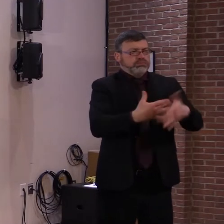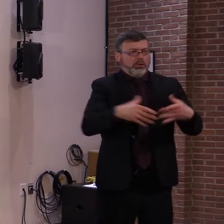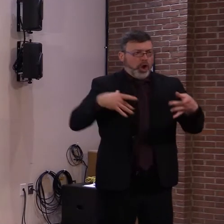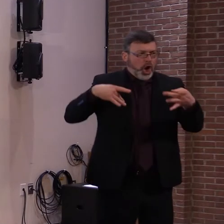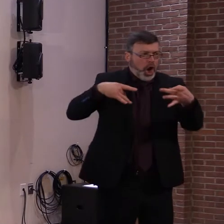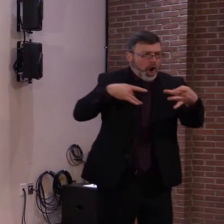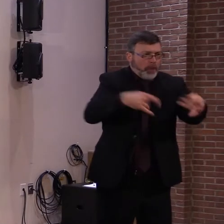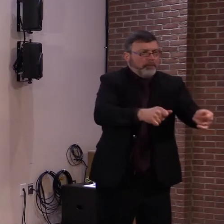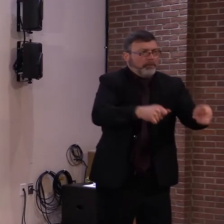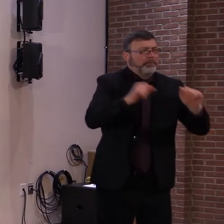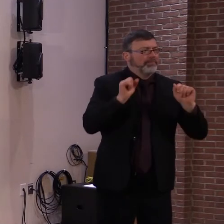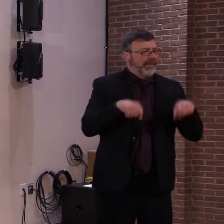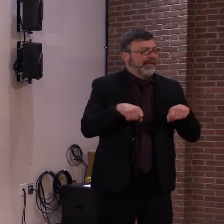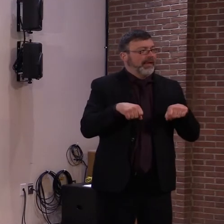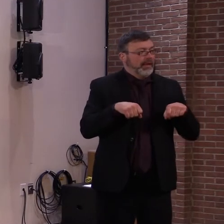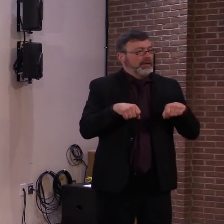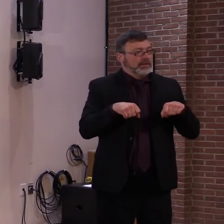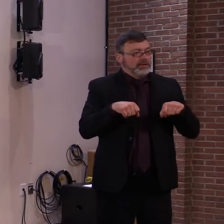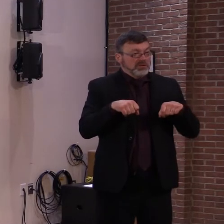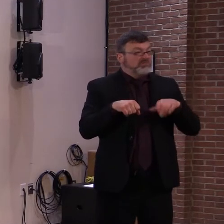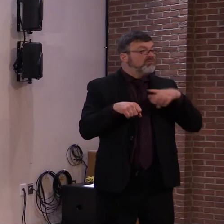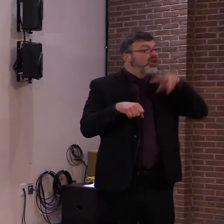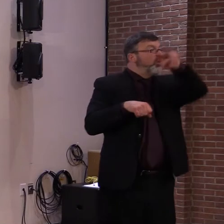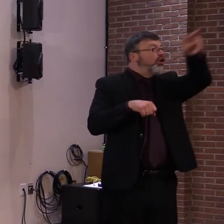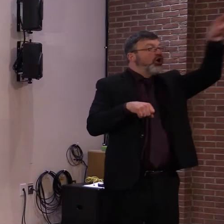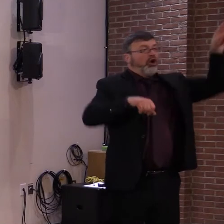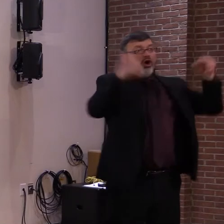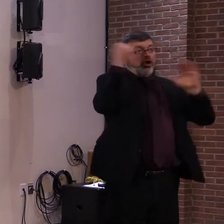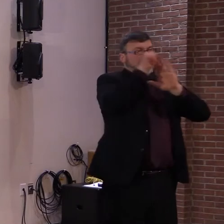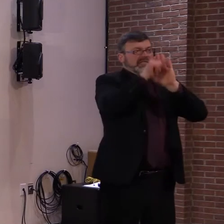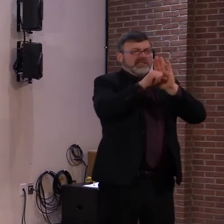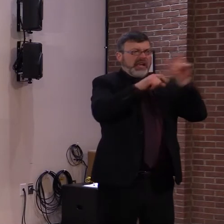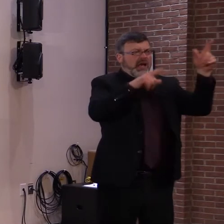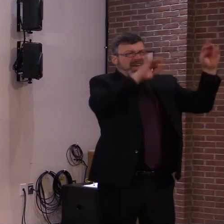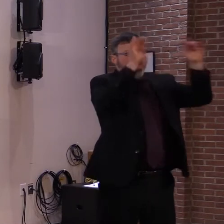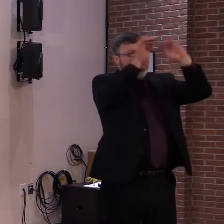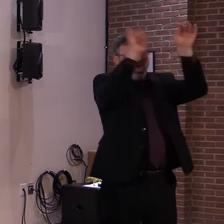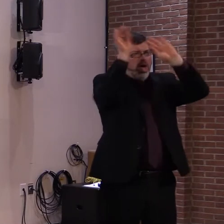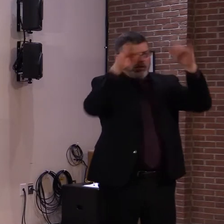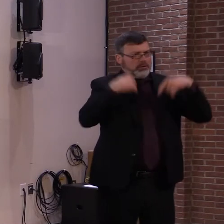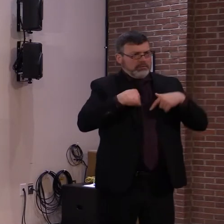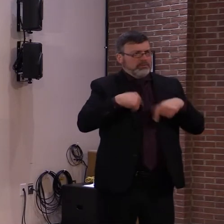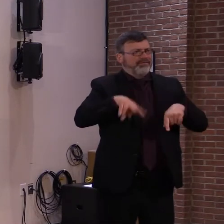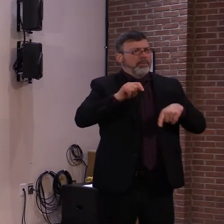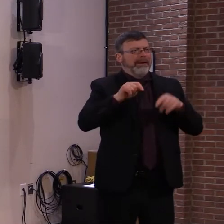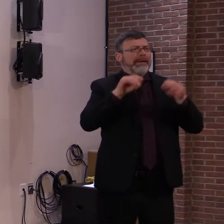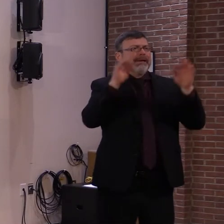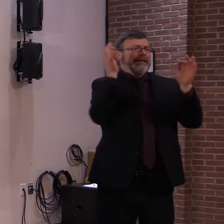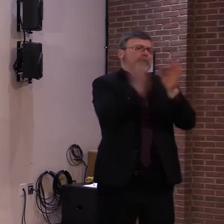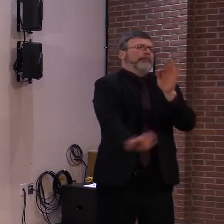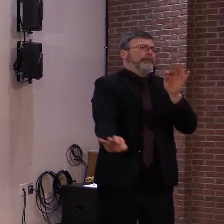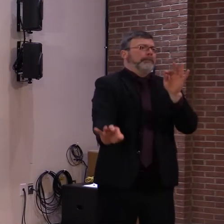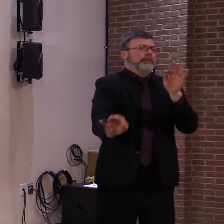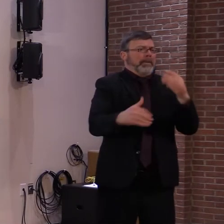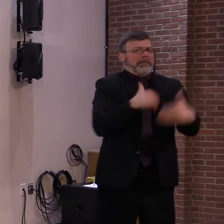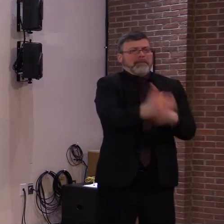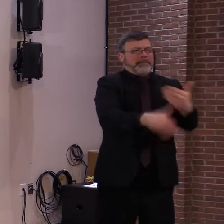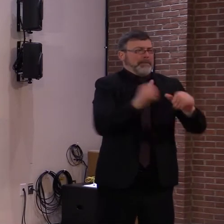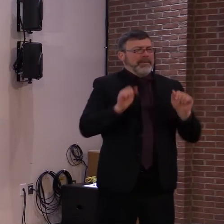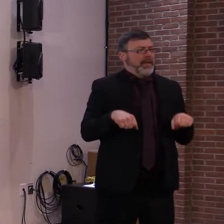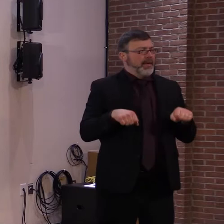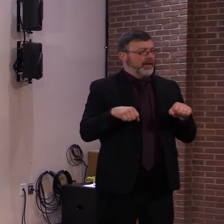75, we'll begin vaccinating the next age group, which we expect will be Vermonters age 70 plus